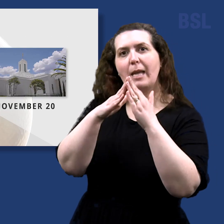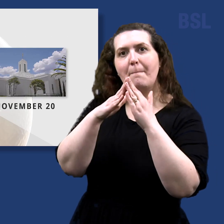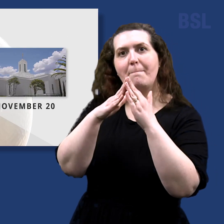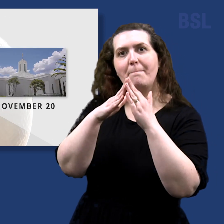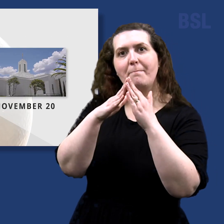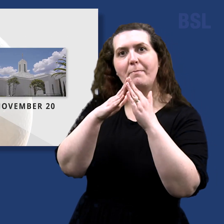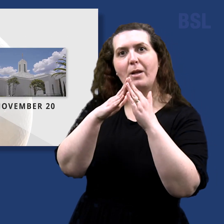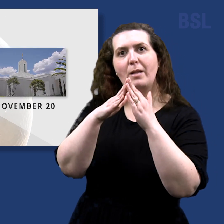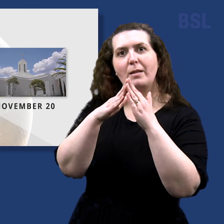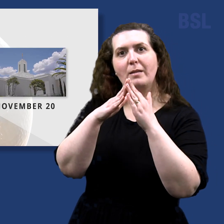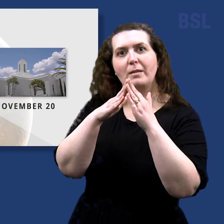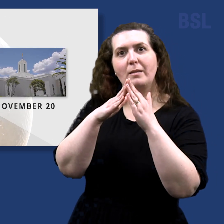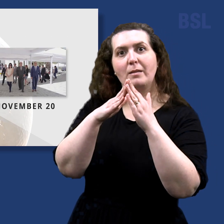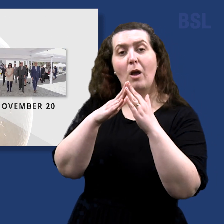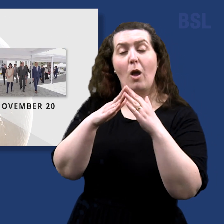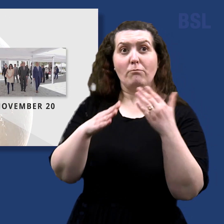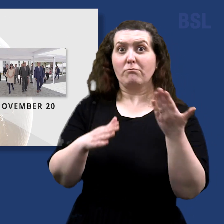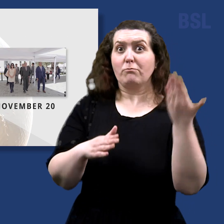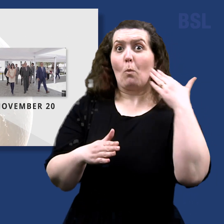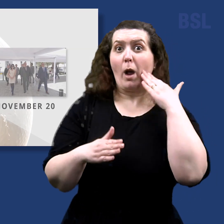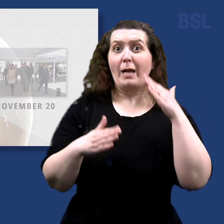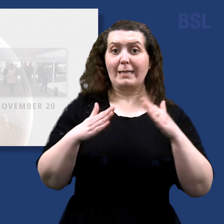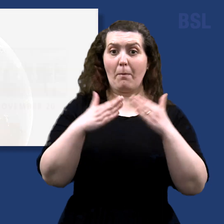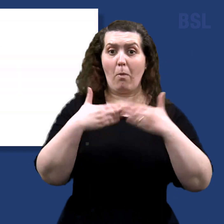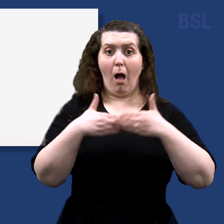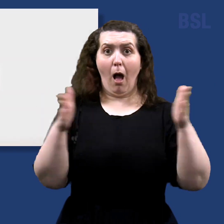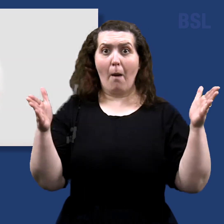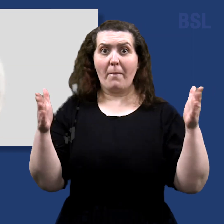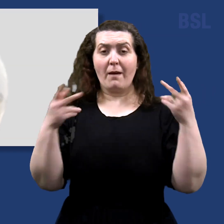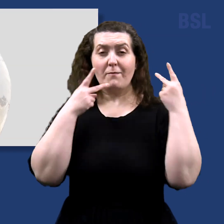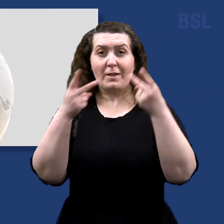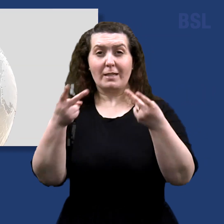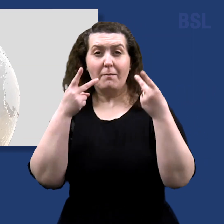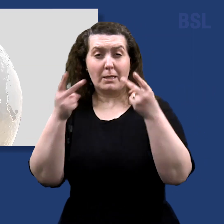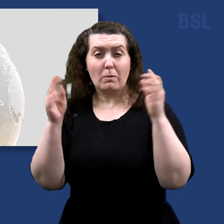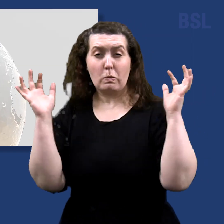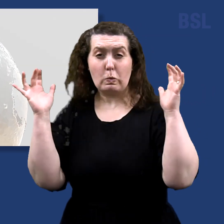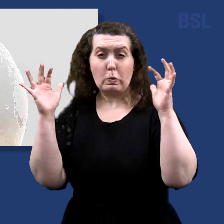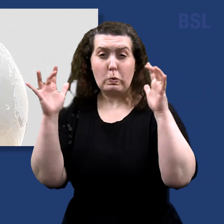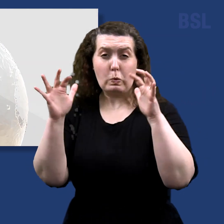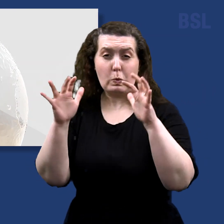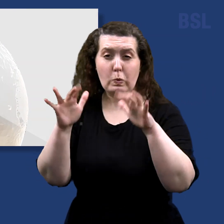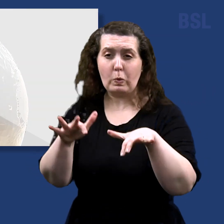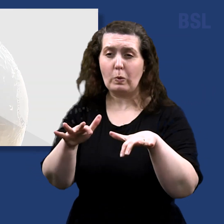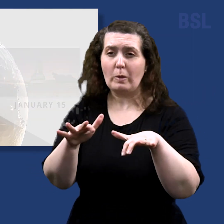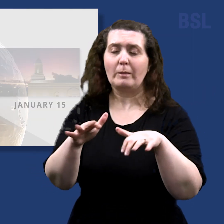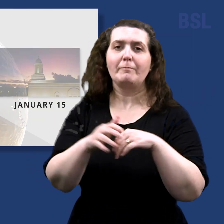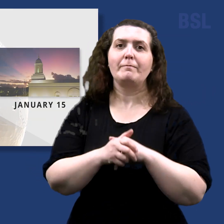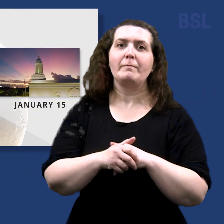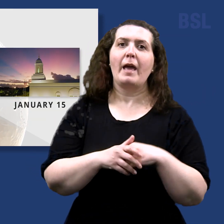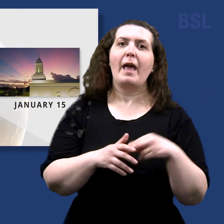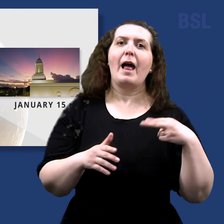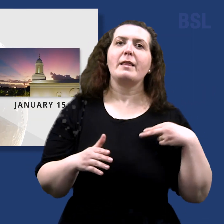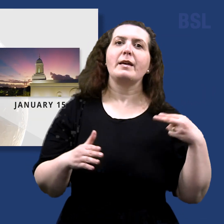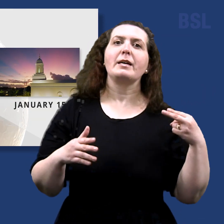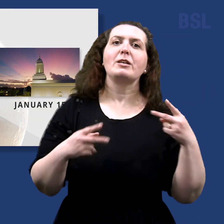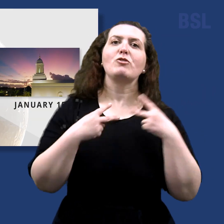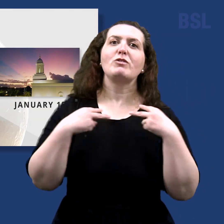drew over 50,000 visitors. And in the Caribbean, Elder D. Todd Christopherson dedicated the San Juan Puerto Rico